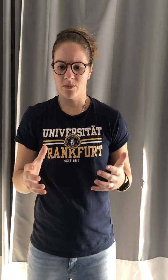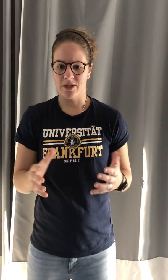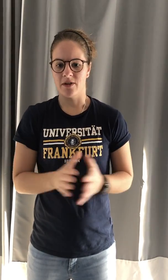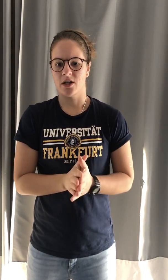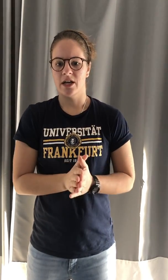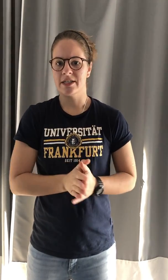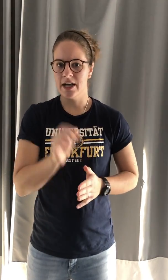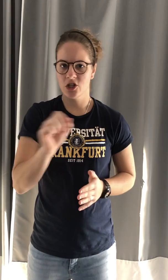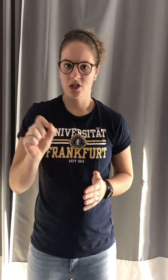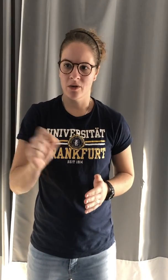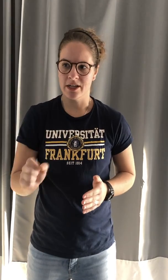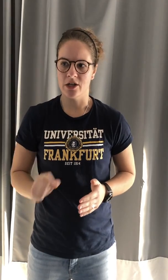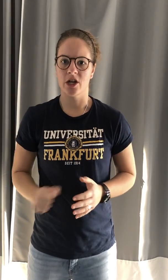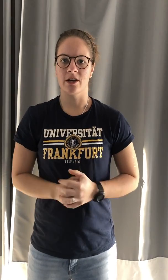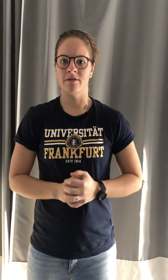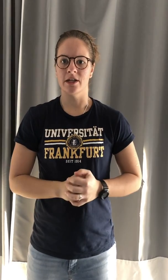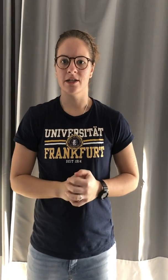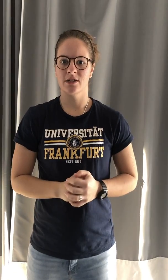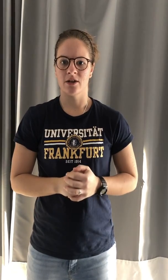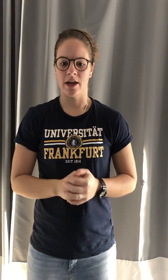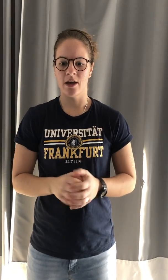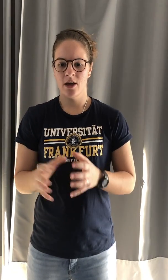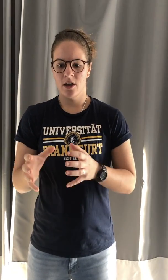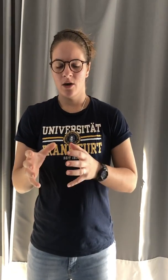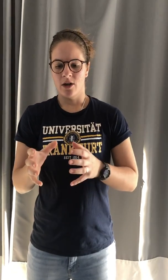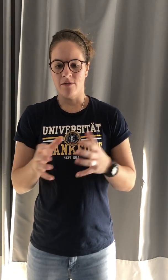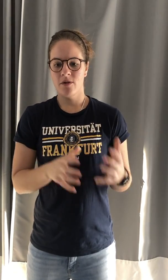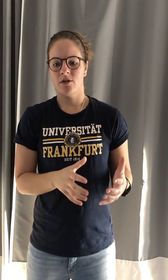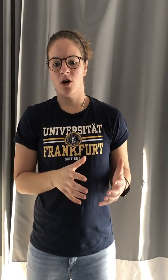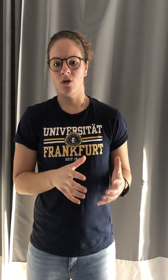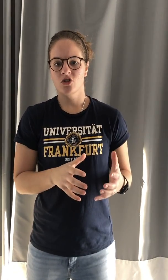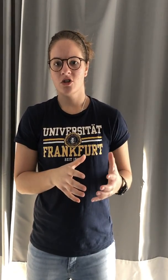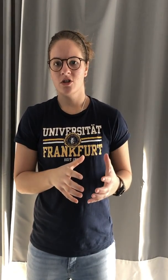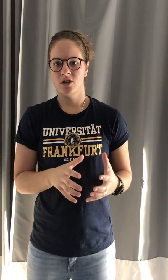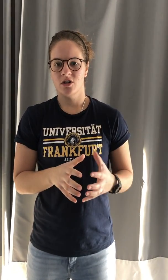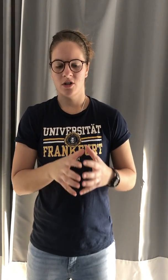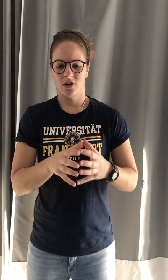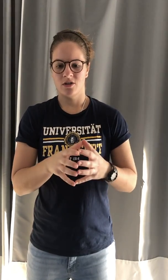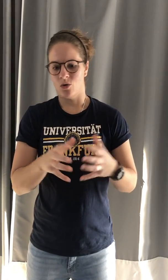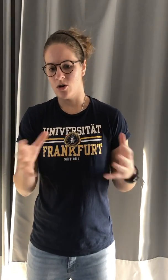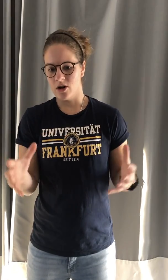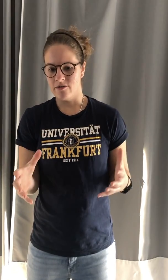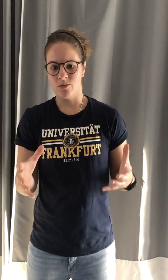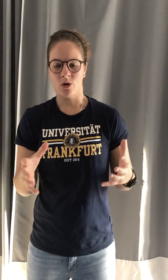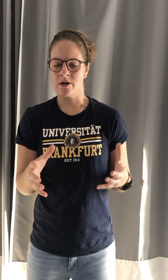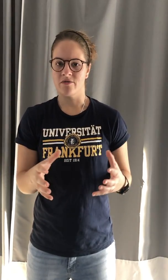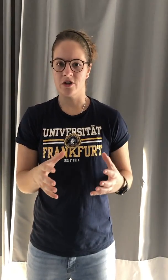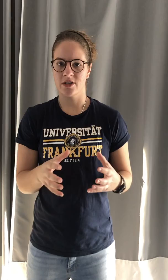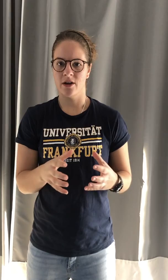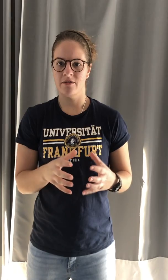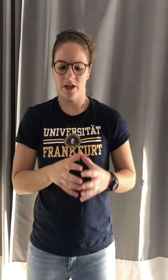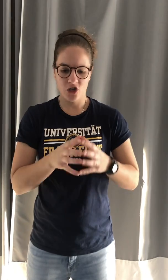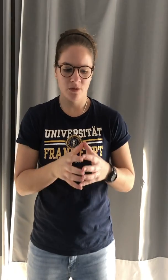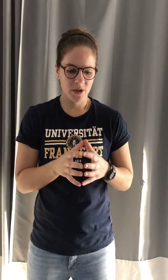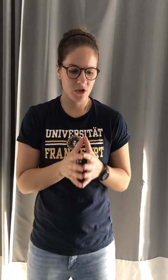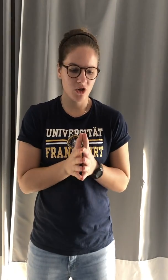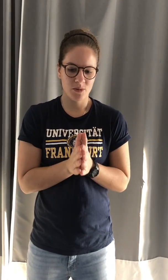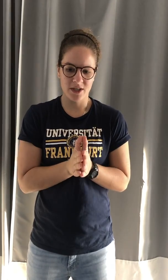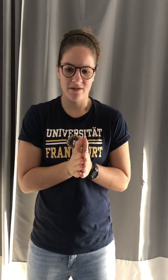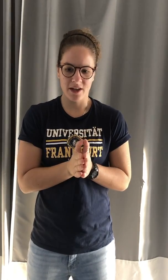specific. It's not just going down and checking off a list, okay? If you have a coach or if you're programming for yourself, it should be so specific